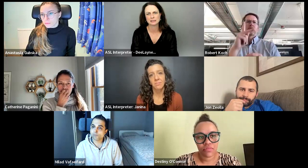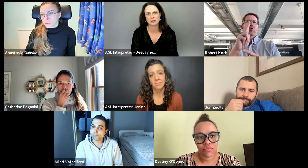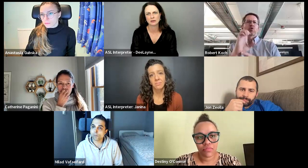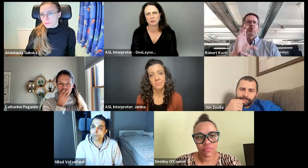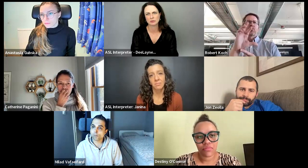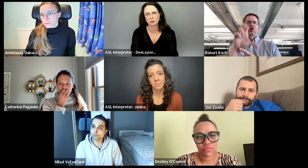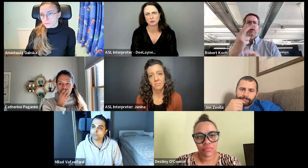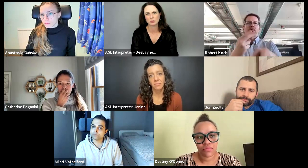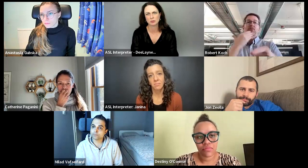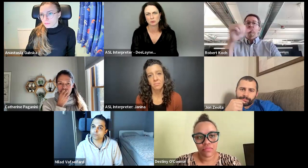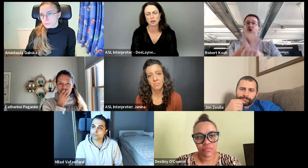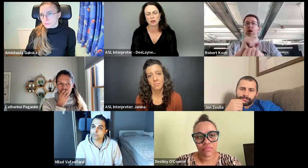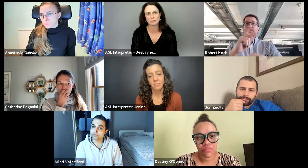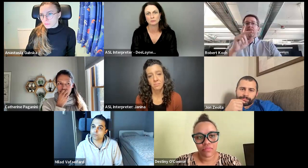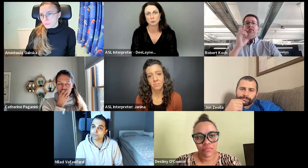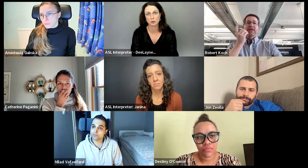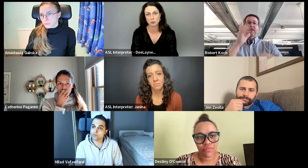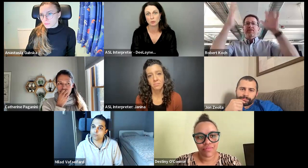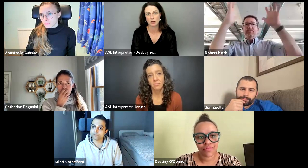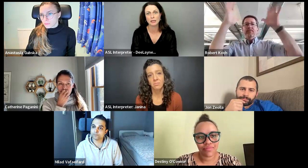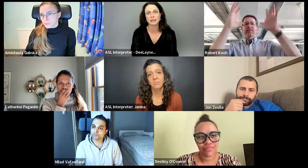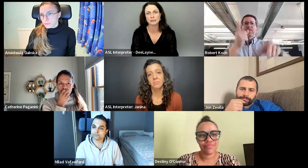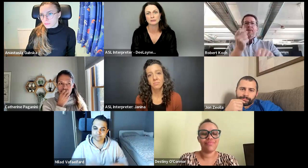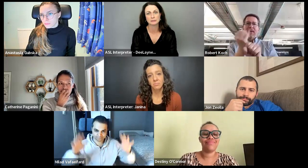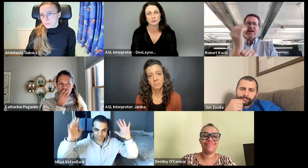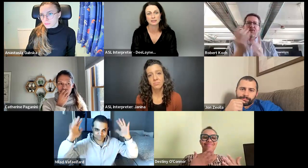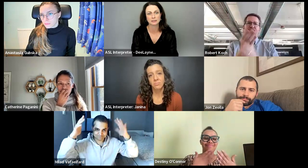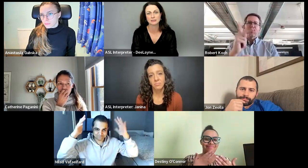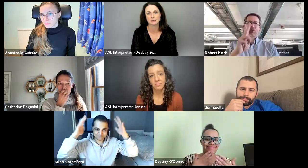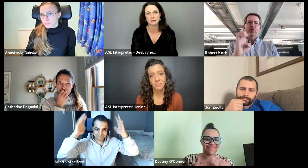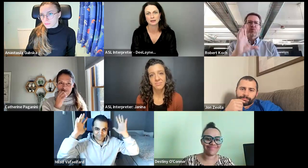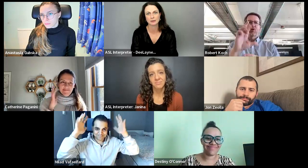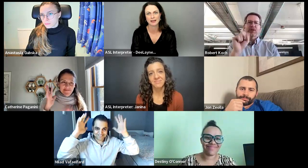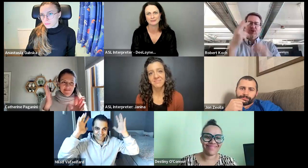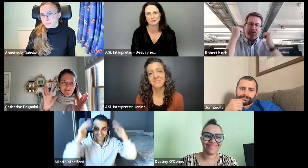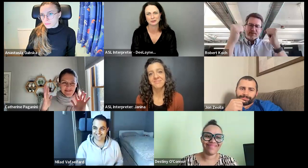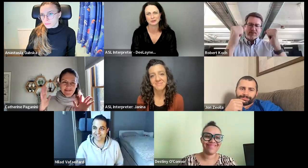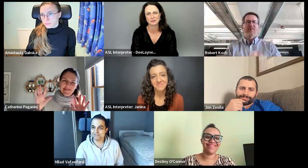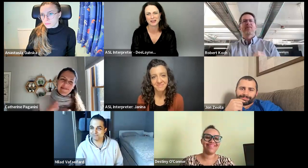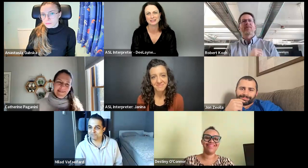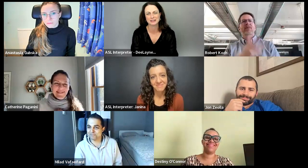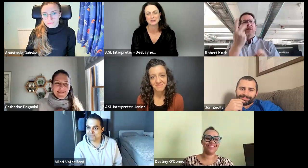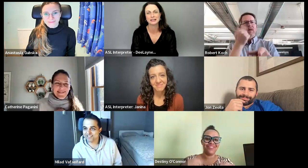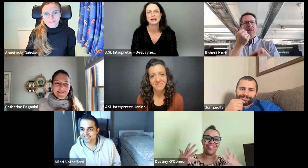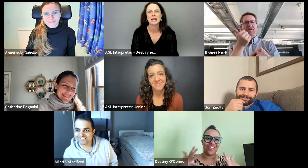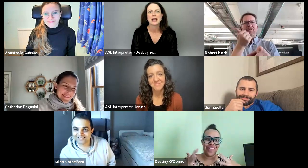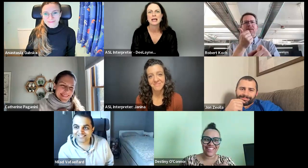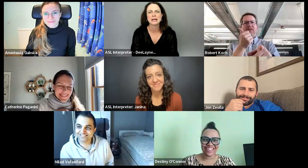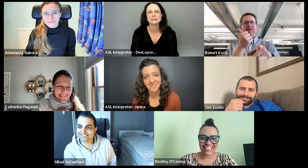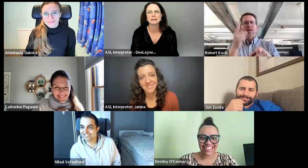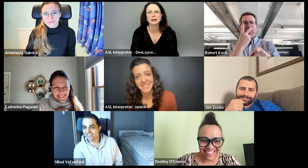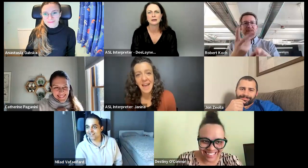has already been through with KubeCon. And so, Destiny is going to kind of run that for that. So, that's great.